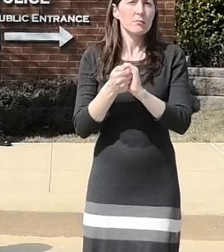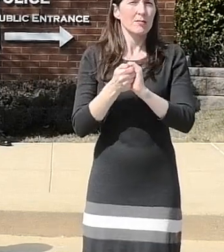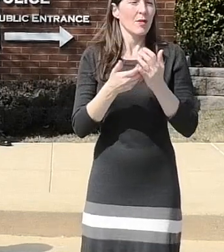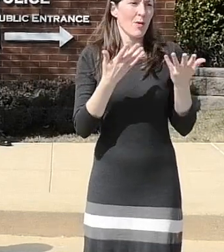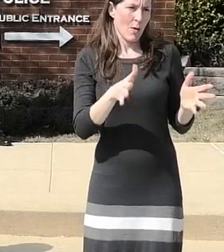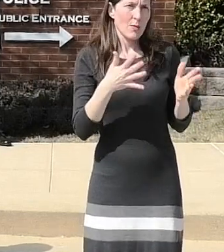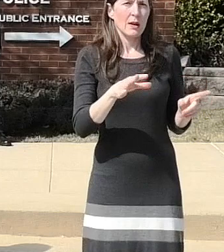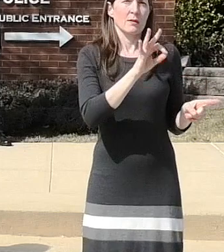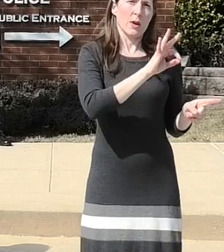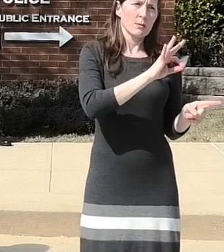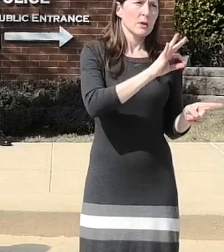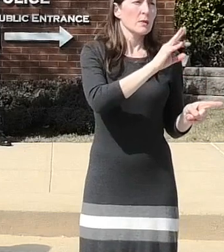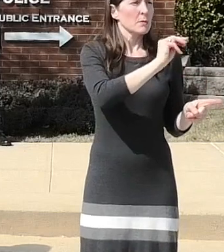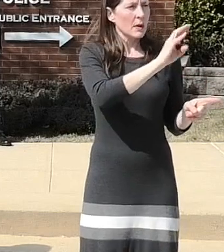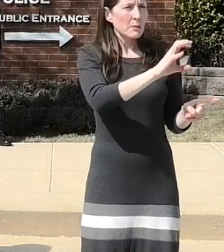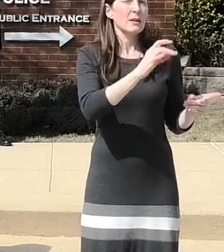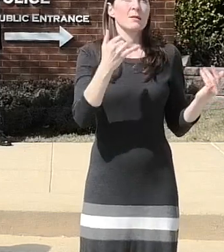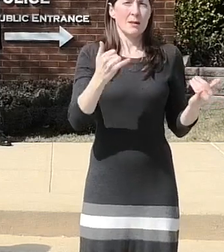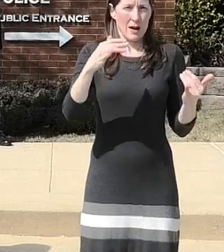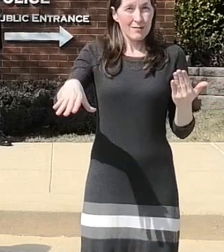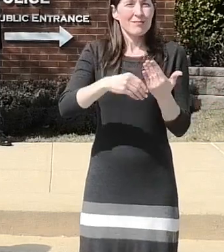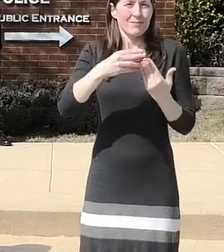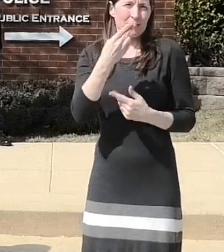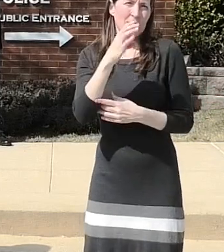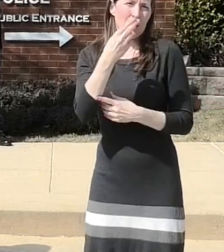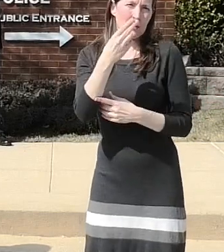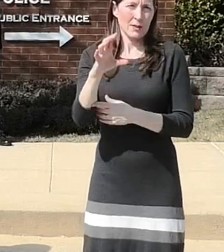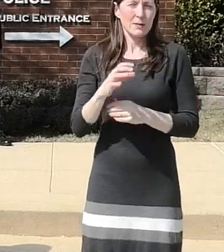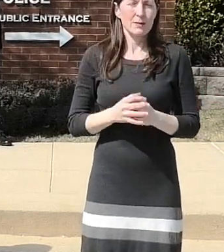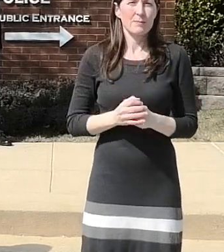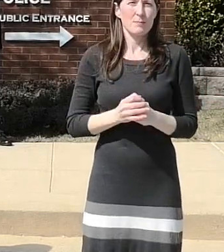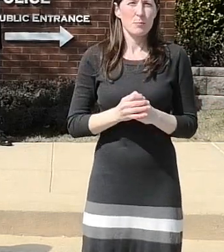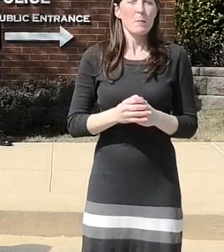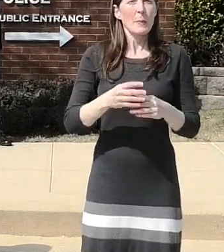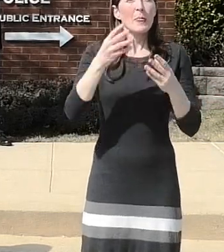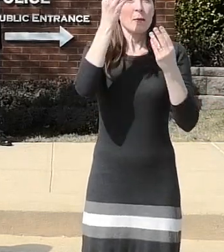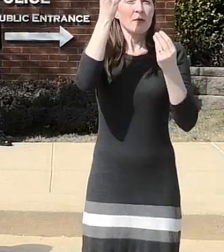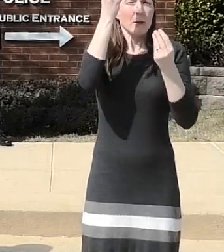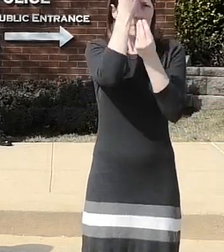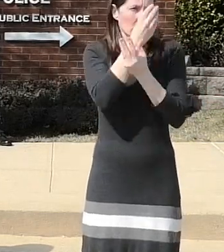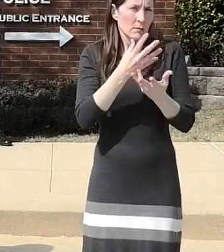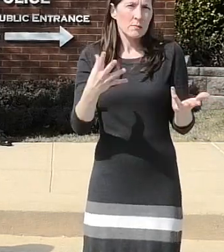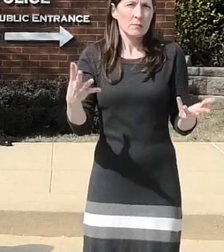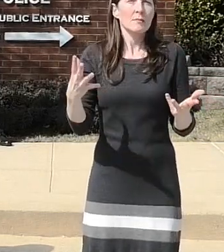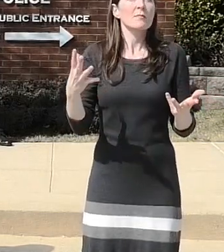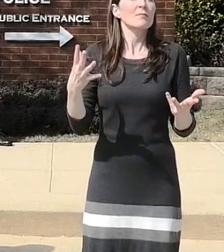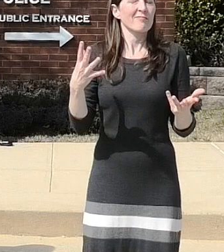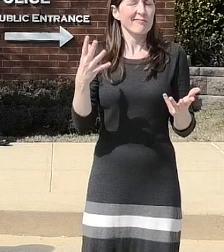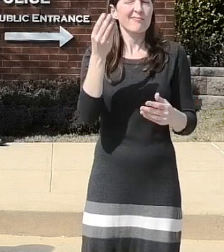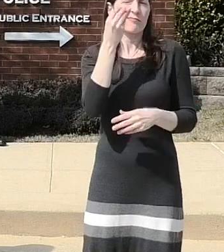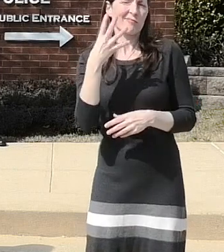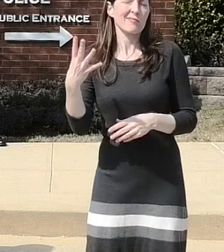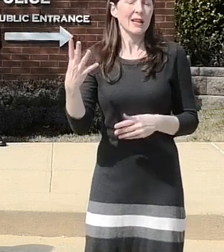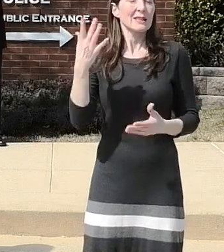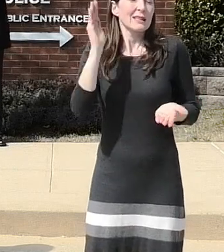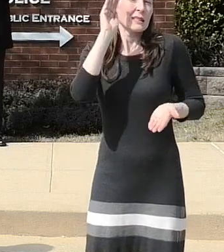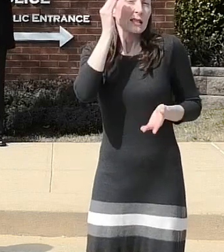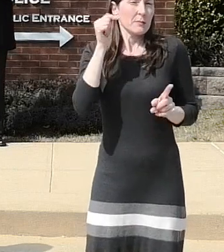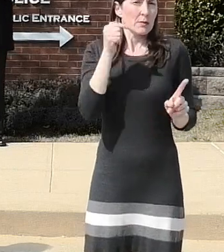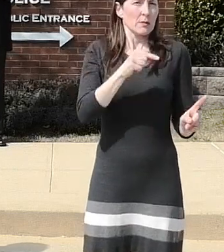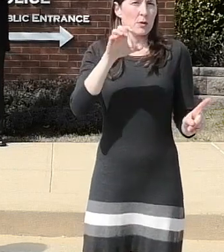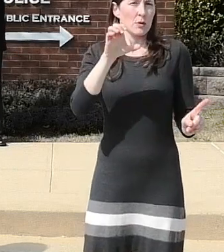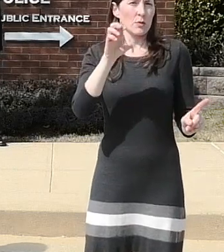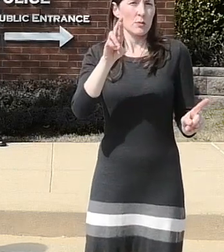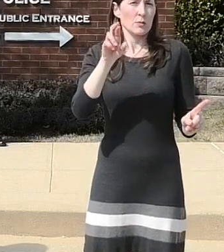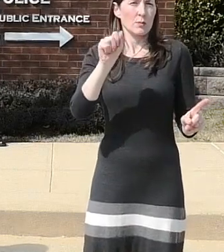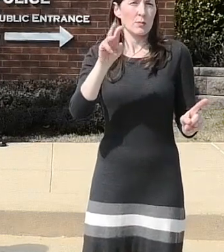to investigate our suspect information was shared that crawford resided in ellicott city and there may be connections with him